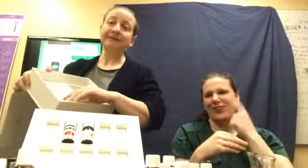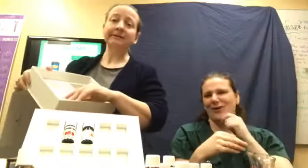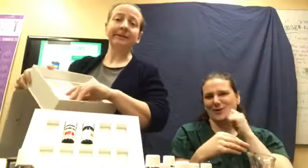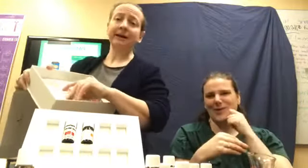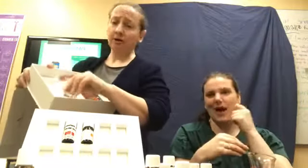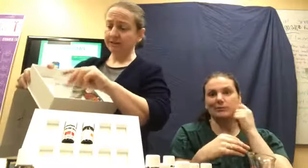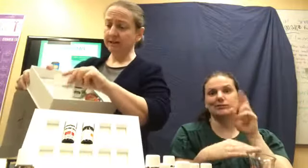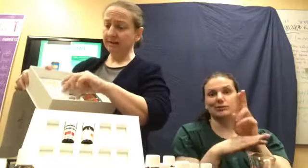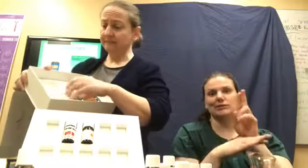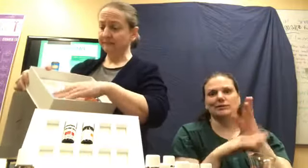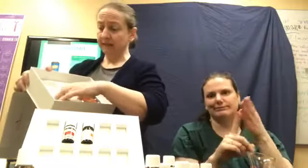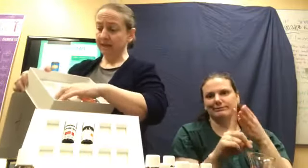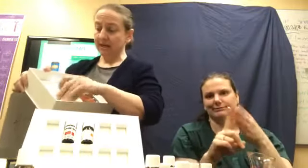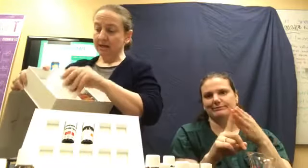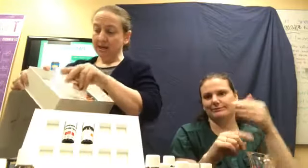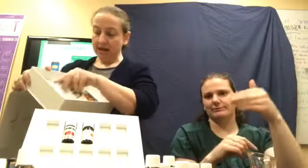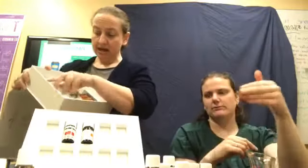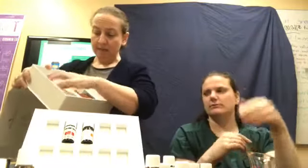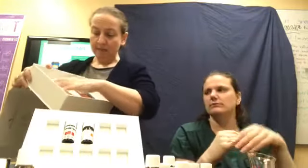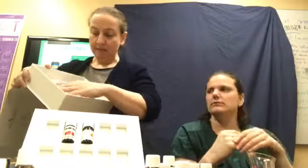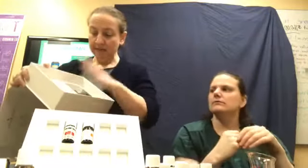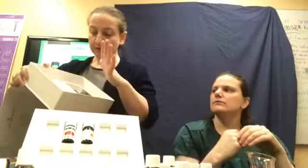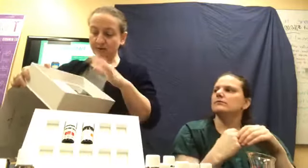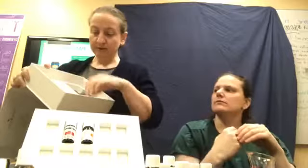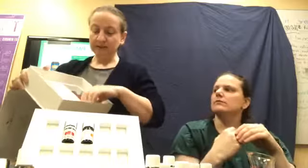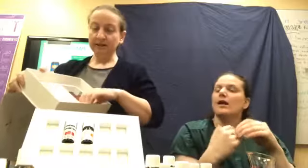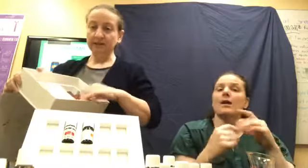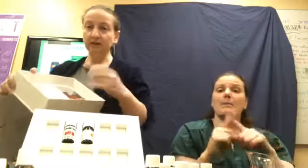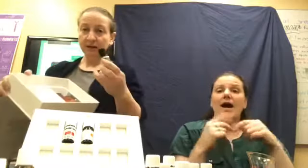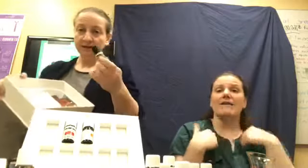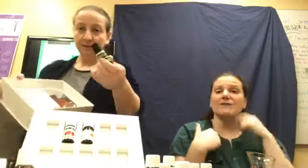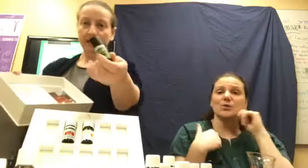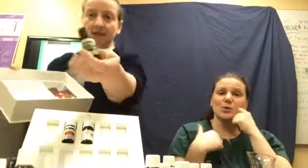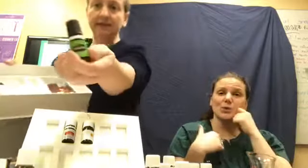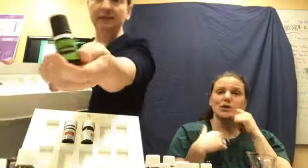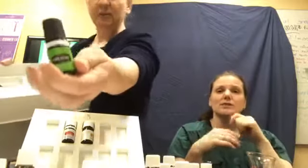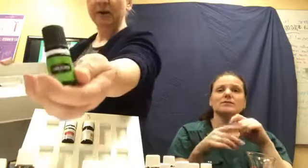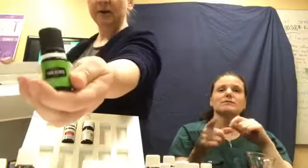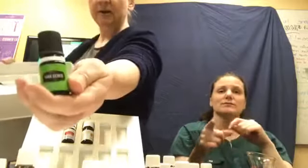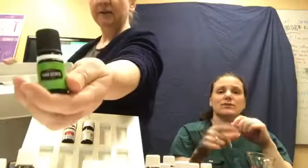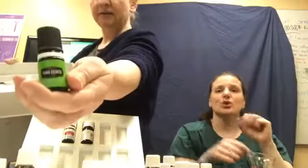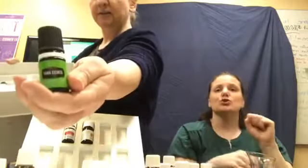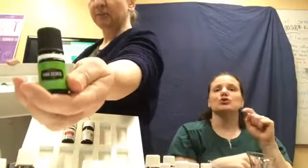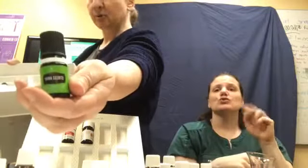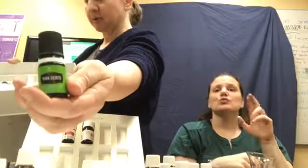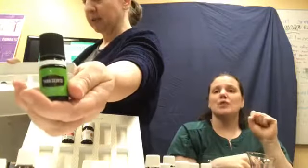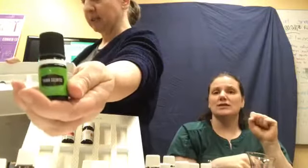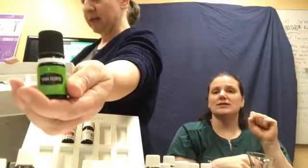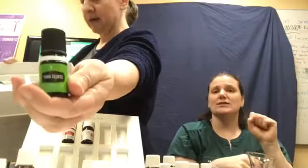it like all the time. Uh, but there's cool things in here. Stress away is one of the super cool things in here.